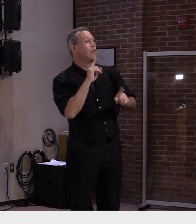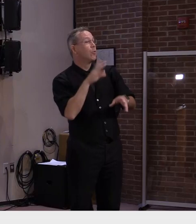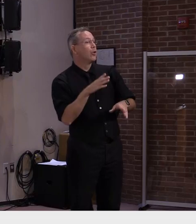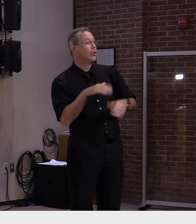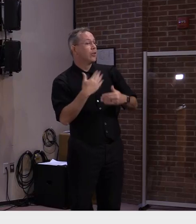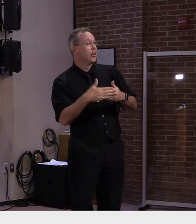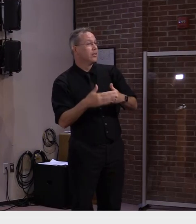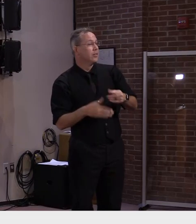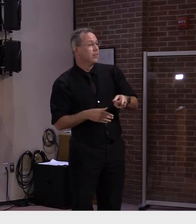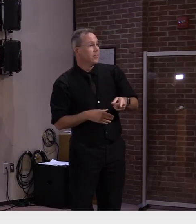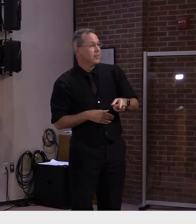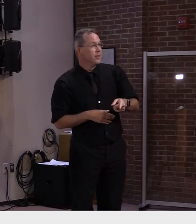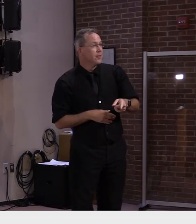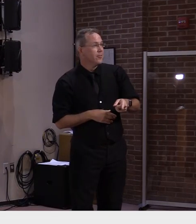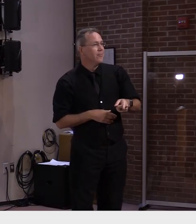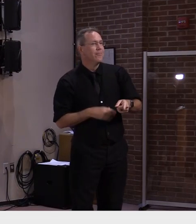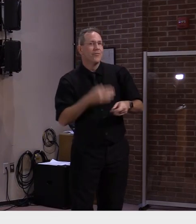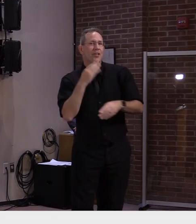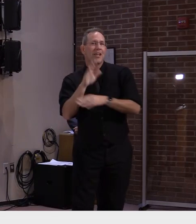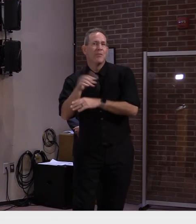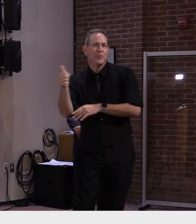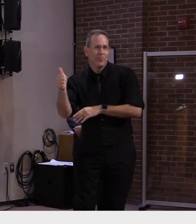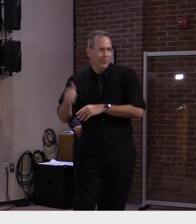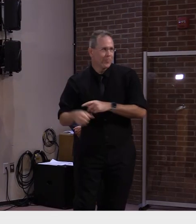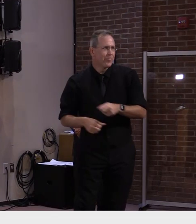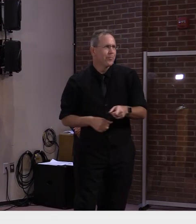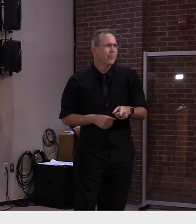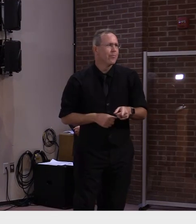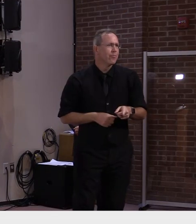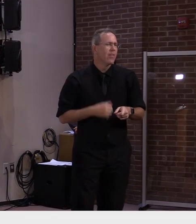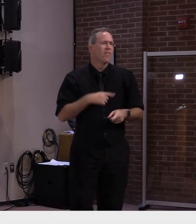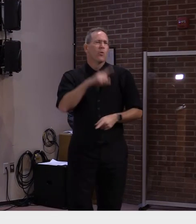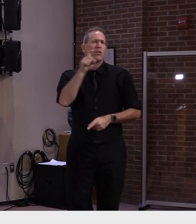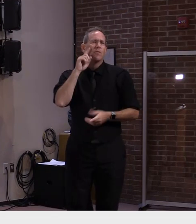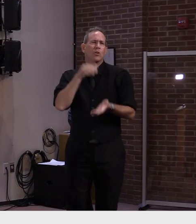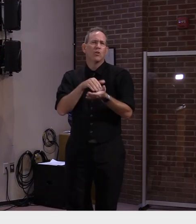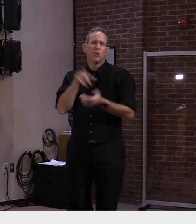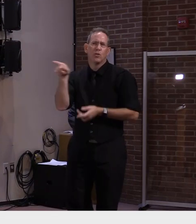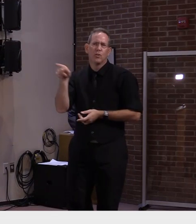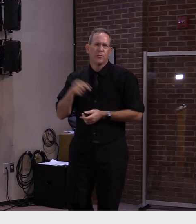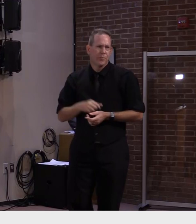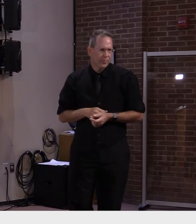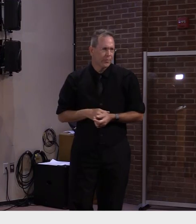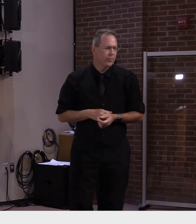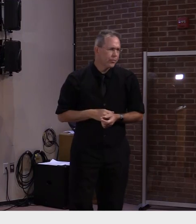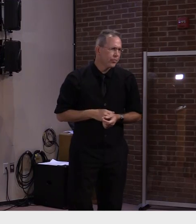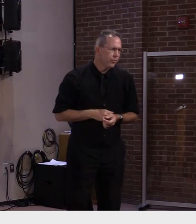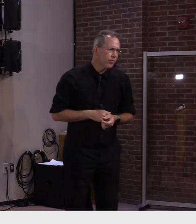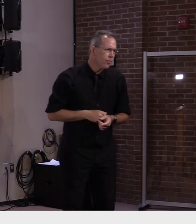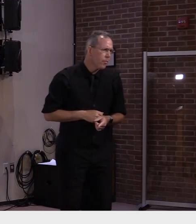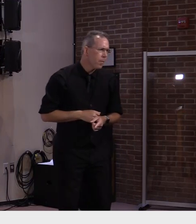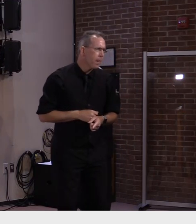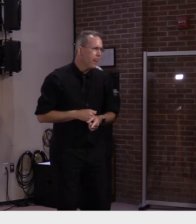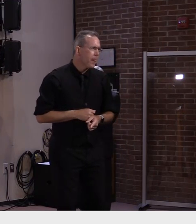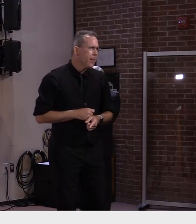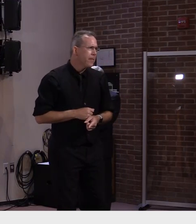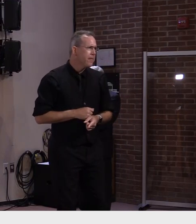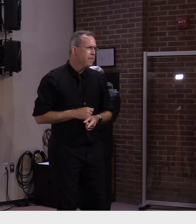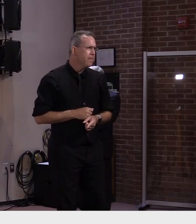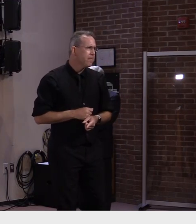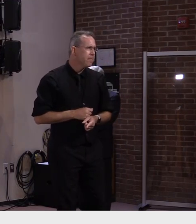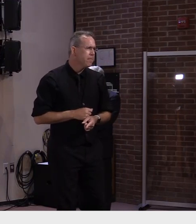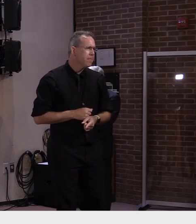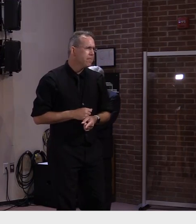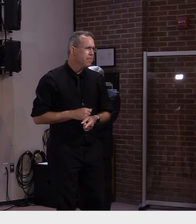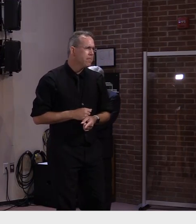Good afternoon. I believe my question is for Dr. Levine. What can you provide us with in terms of demographics about the people who are hospitalized